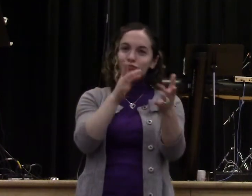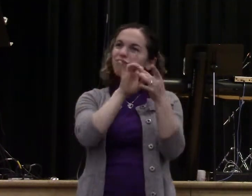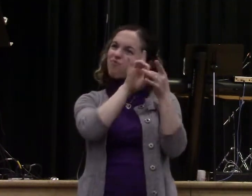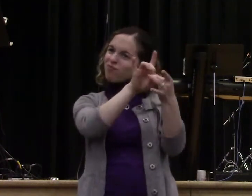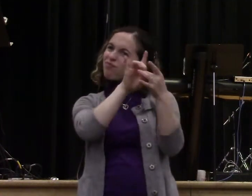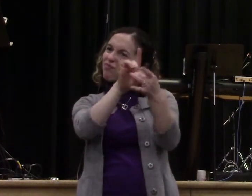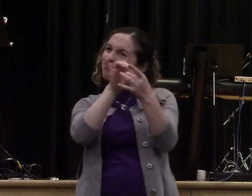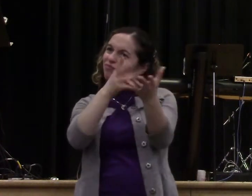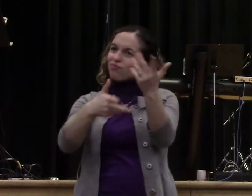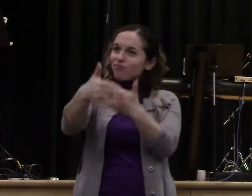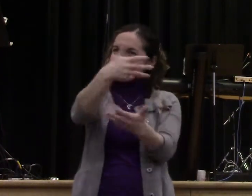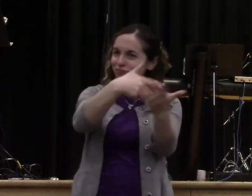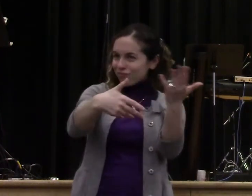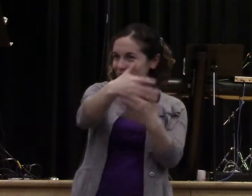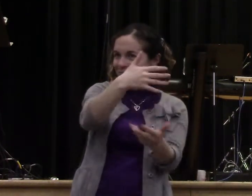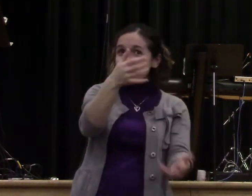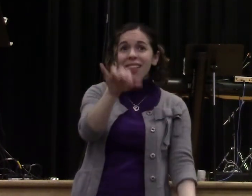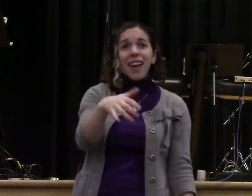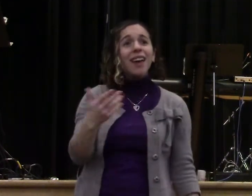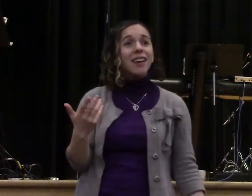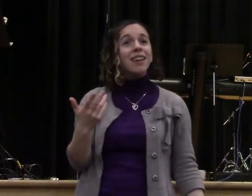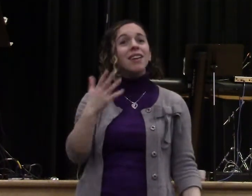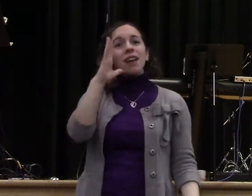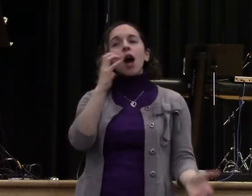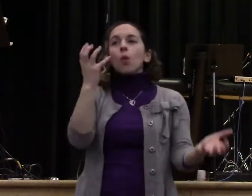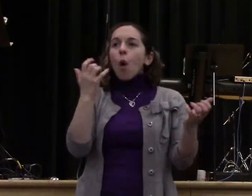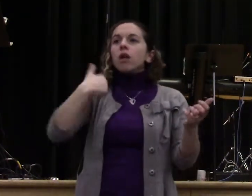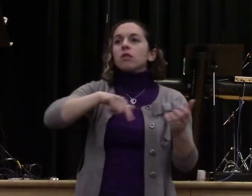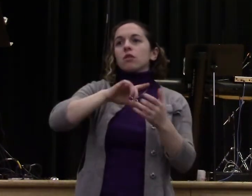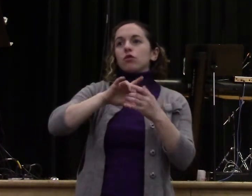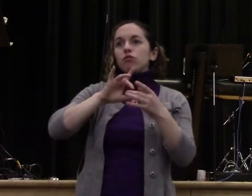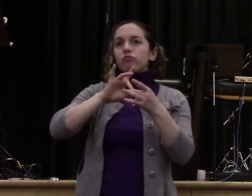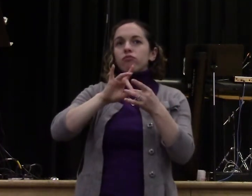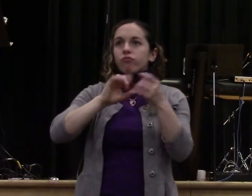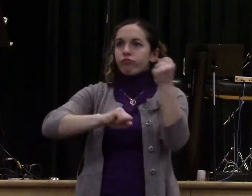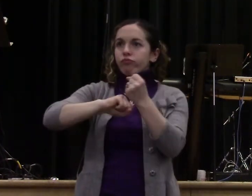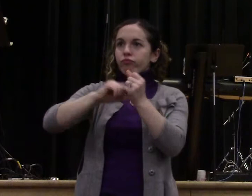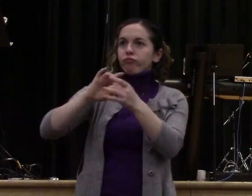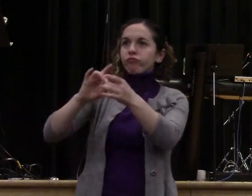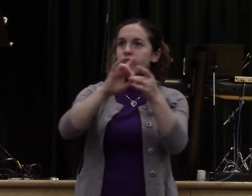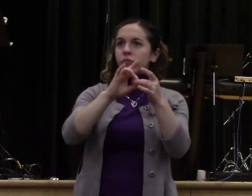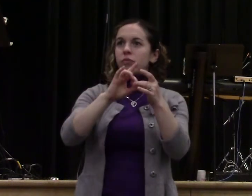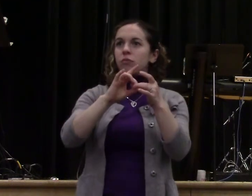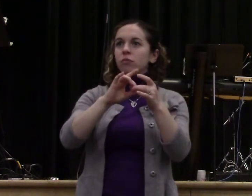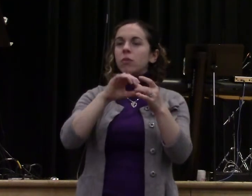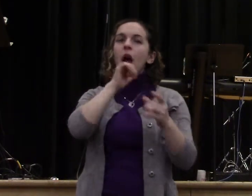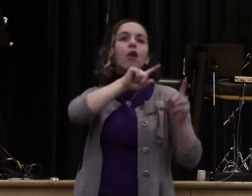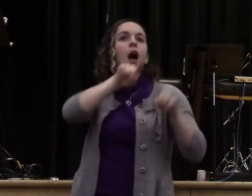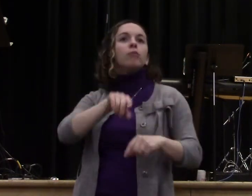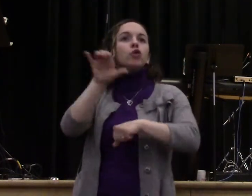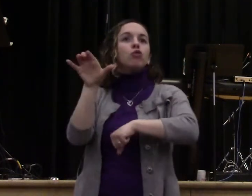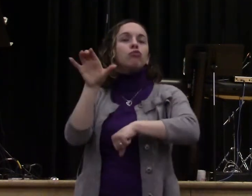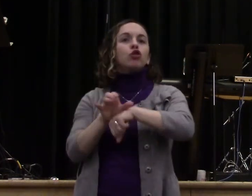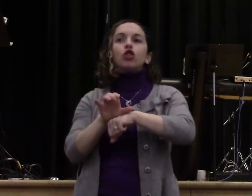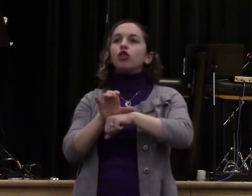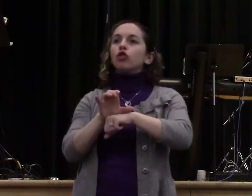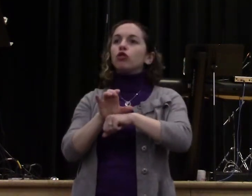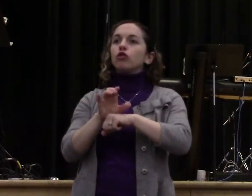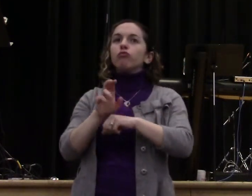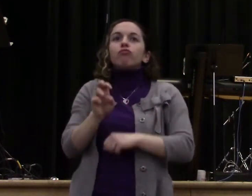or fellowship groups or whatever they want to call them. Join them. Hallelujah. Get close to one another. Give yourselves to each